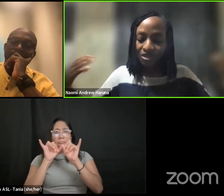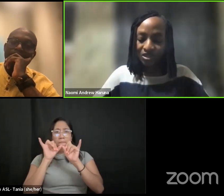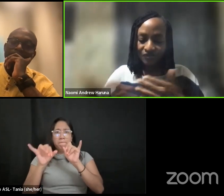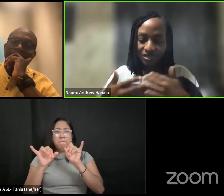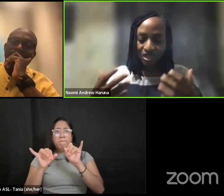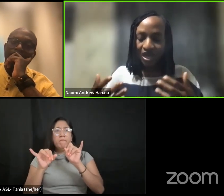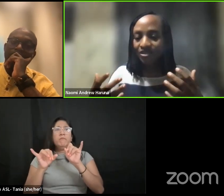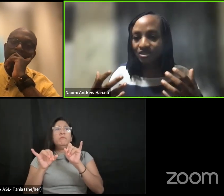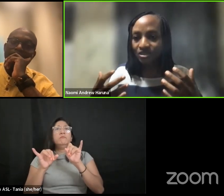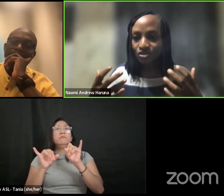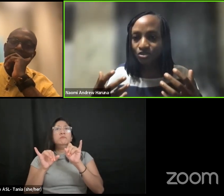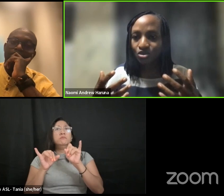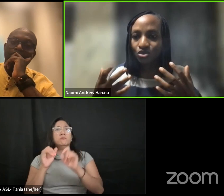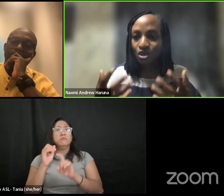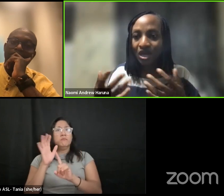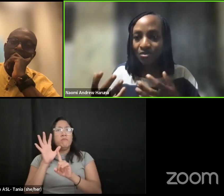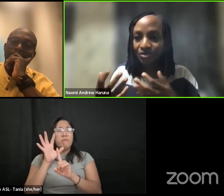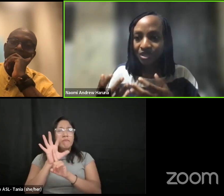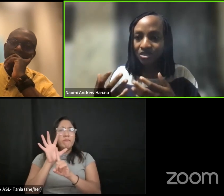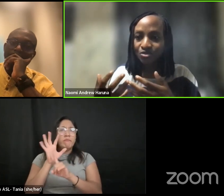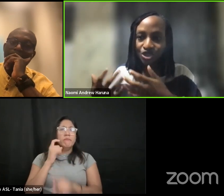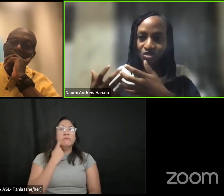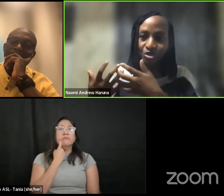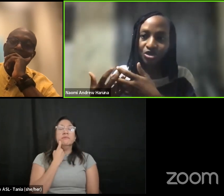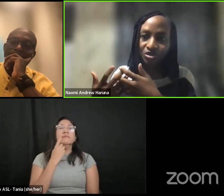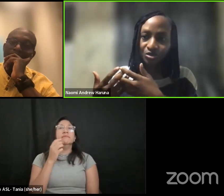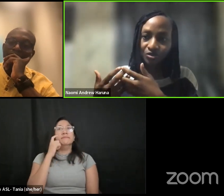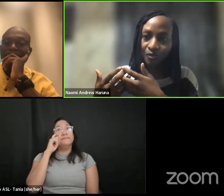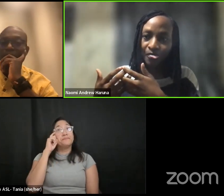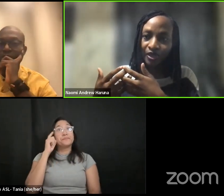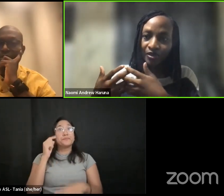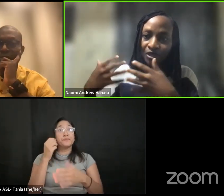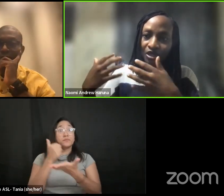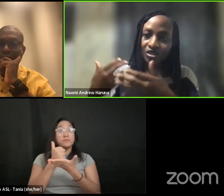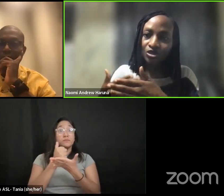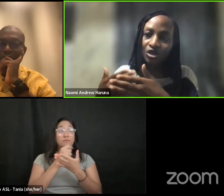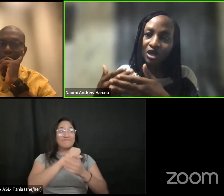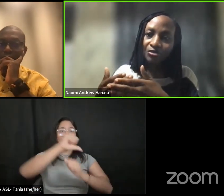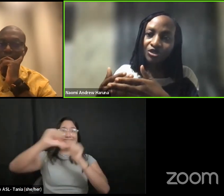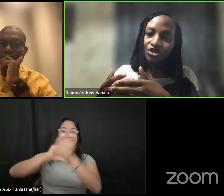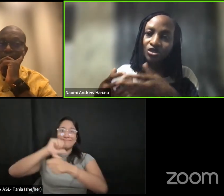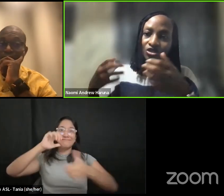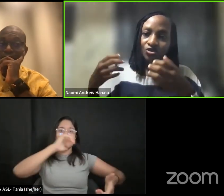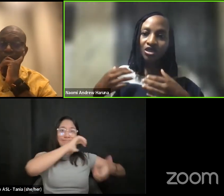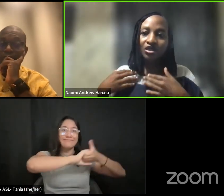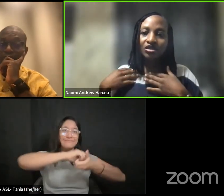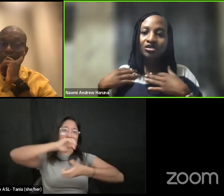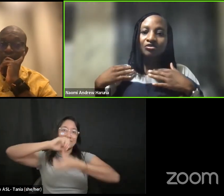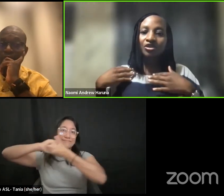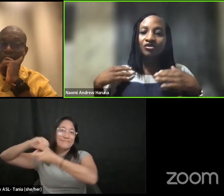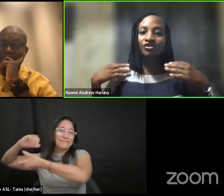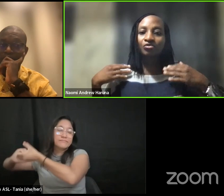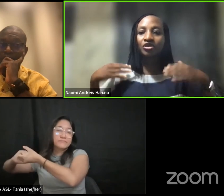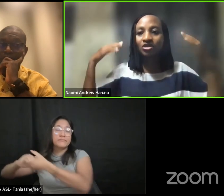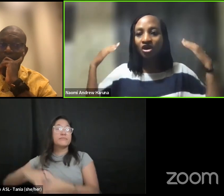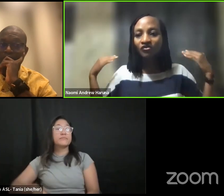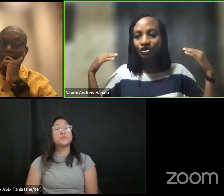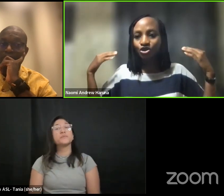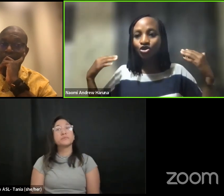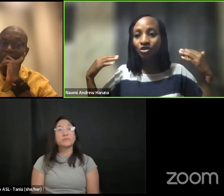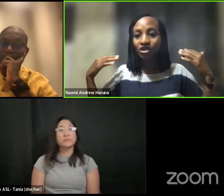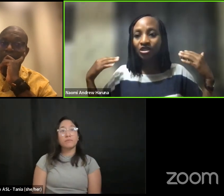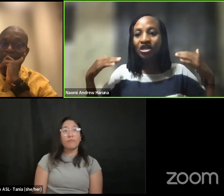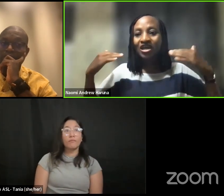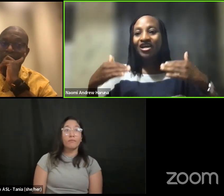ourselves as artists is to collaborate as much as possible because in collaborations you take a little bit of the burden